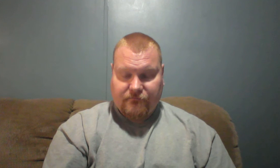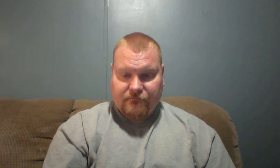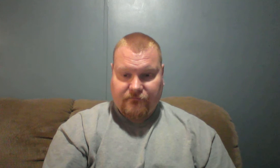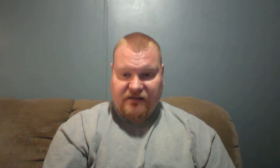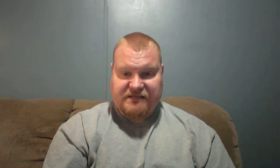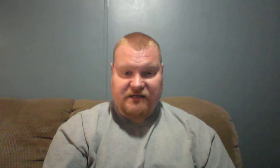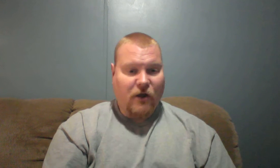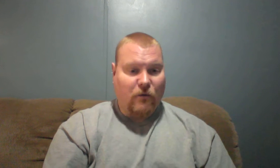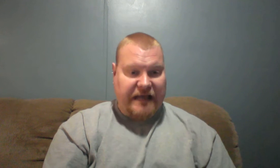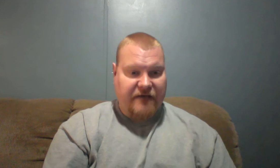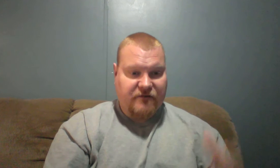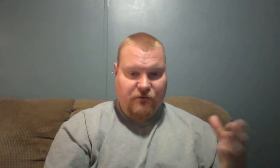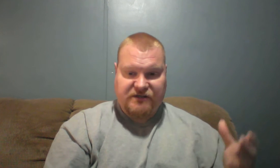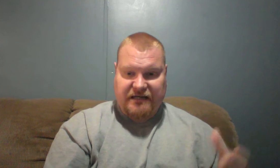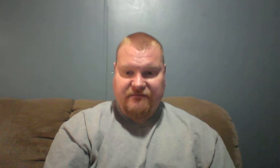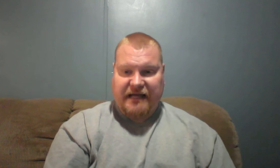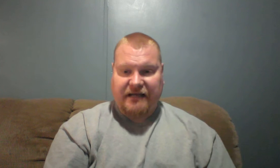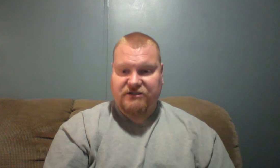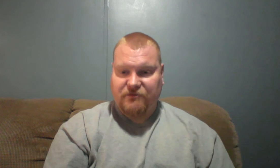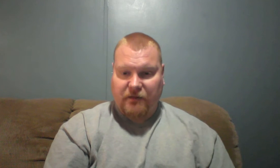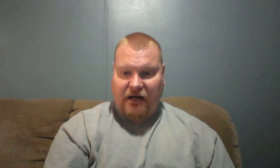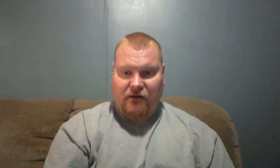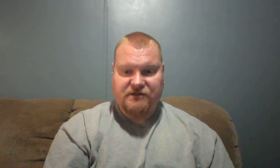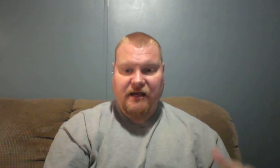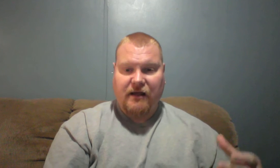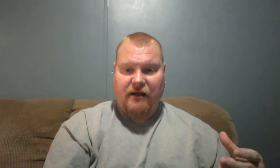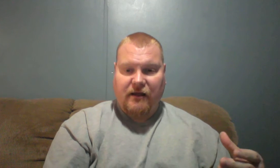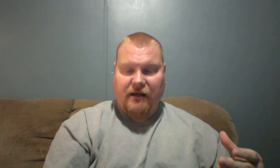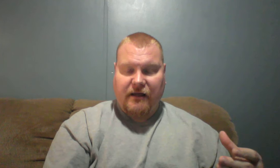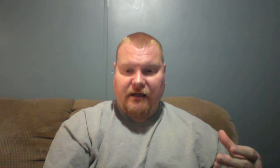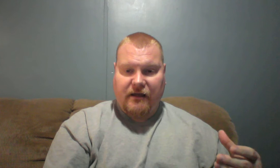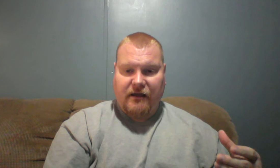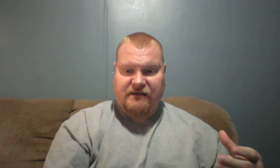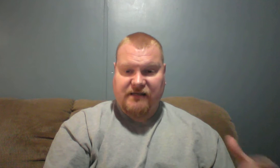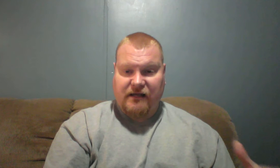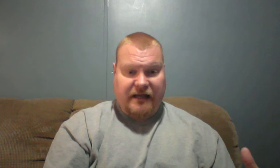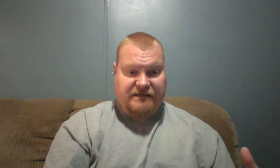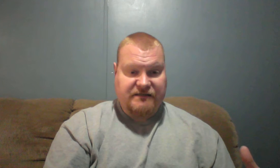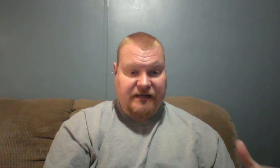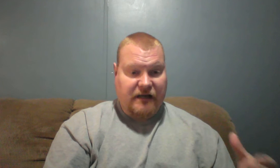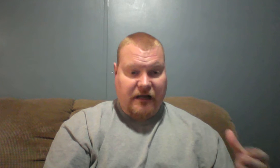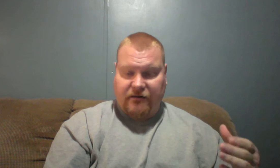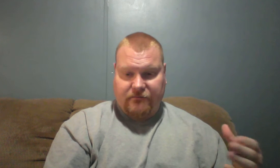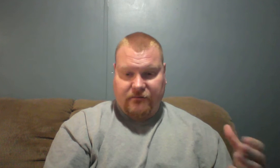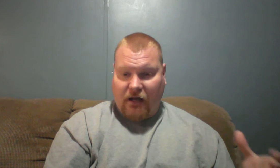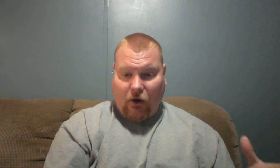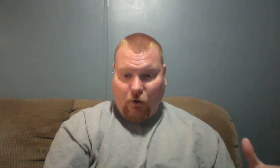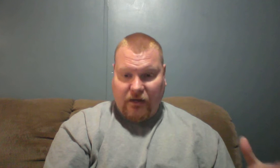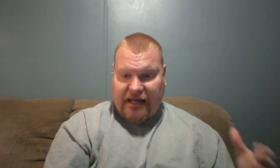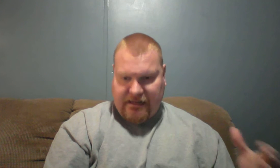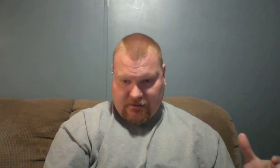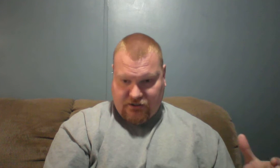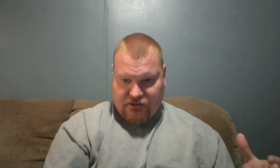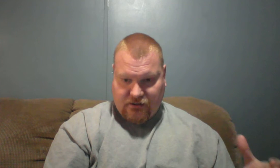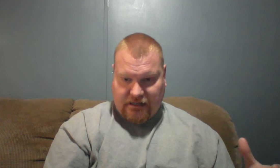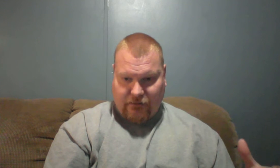Listen, we have the received text just because it's in old English language.